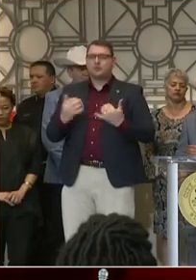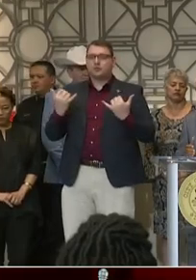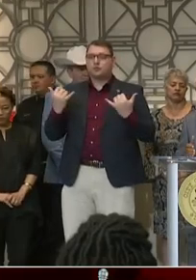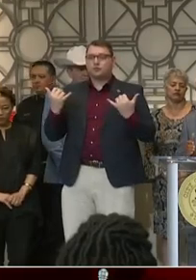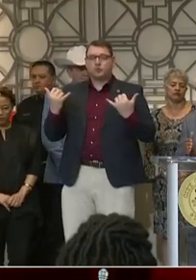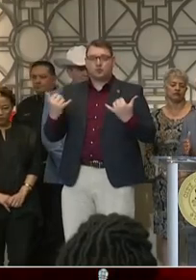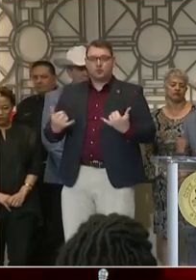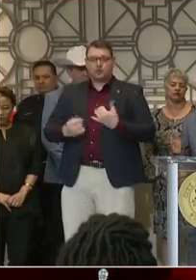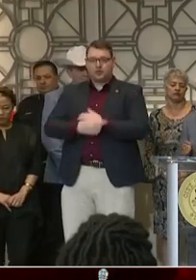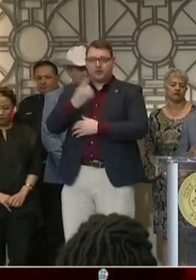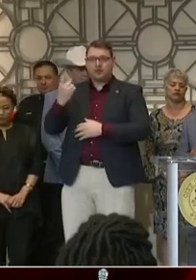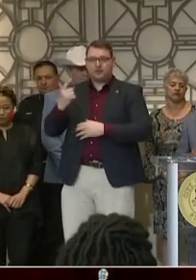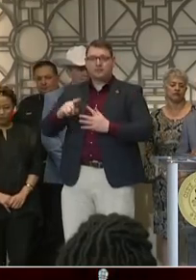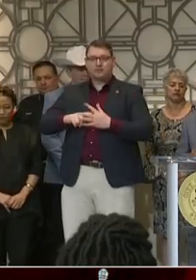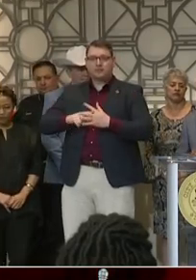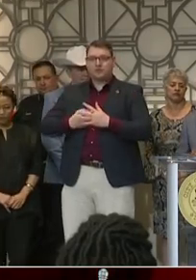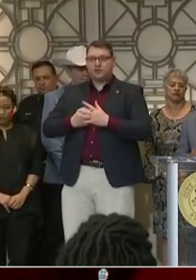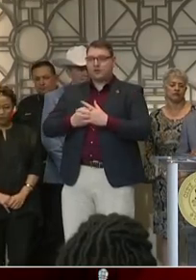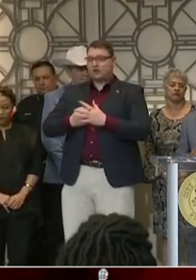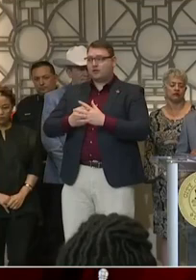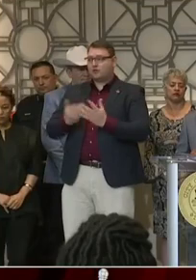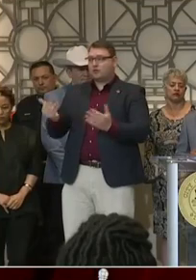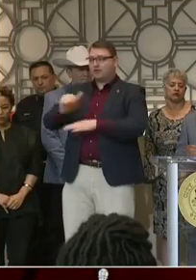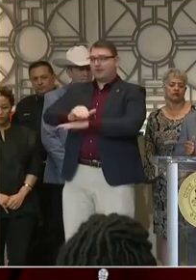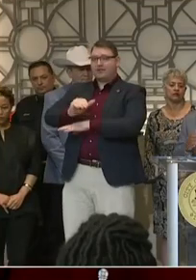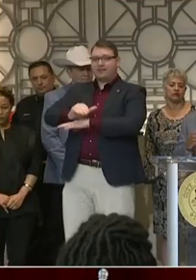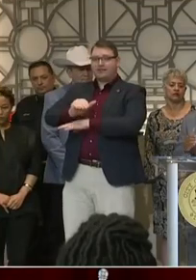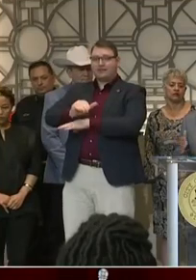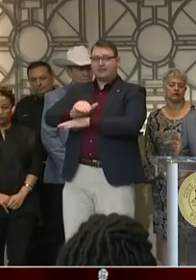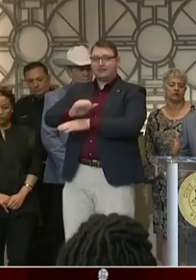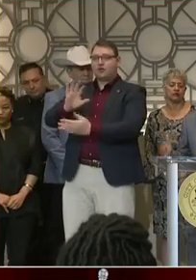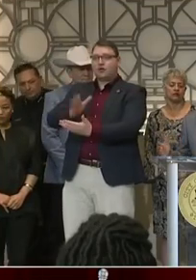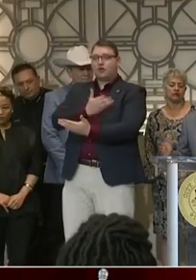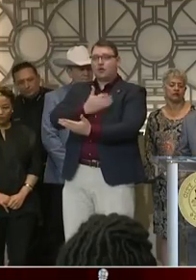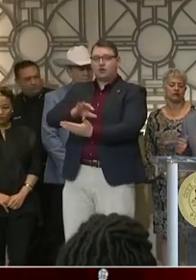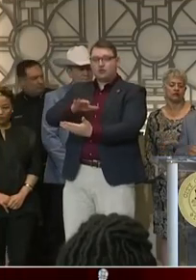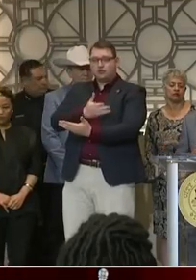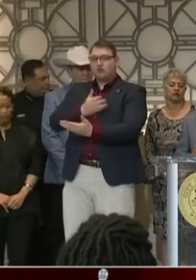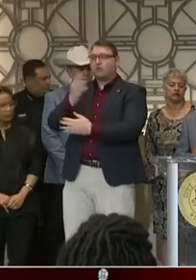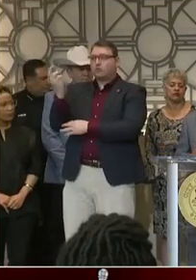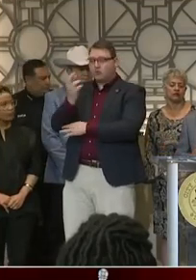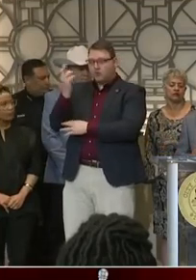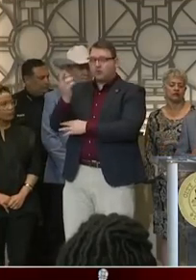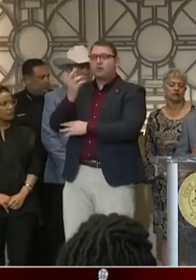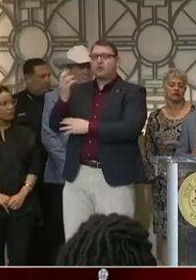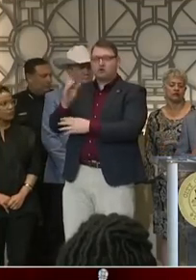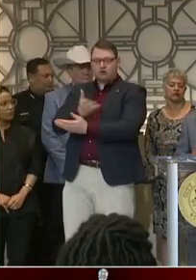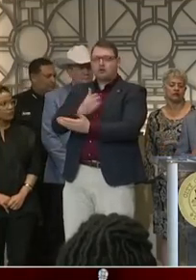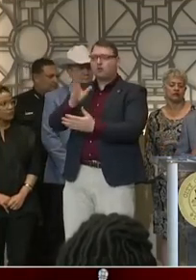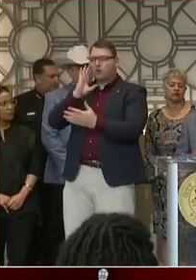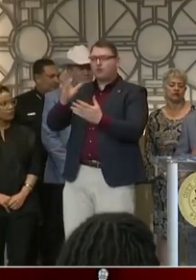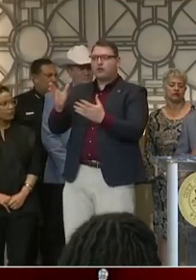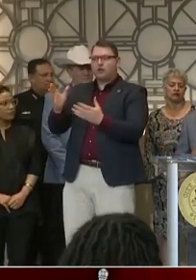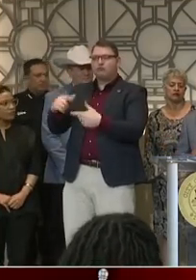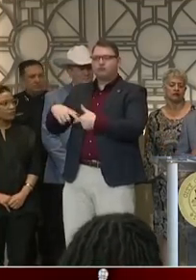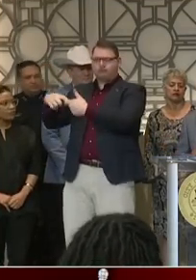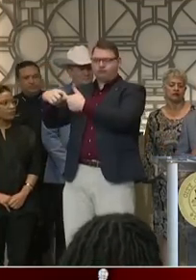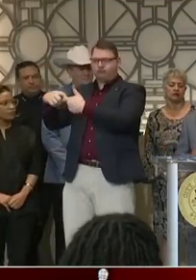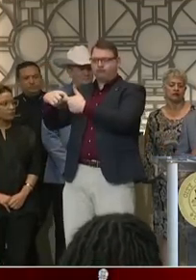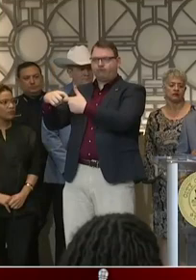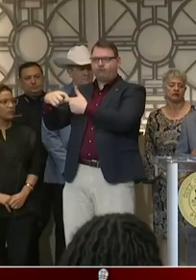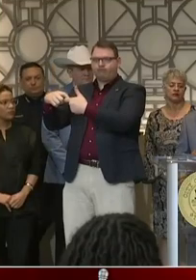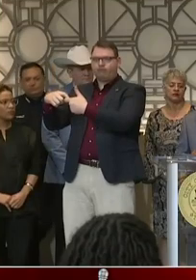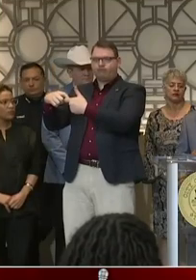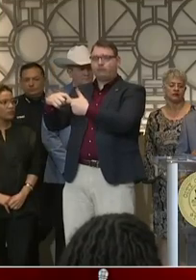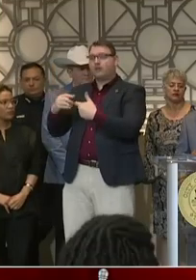starting tonight, the concerts will come to an end as they will phase down. And it will also impact the